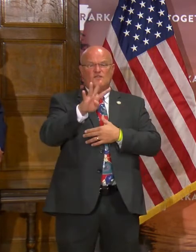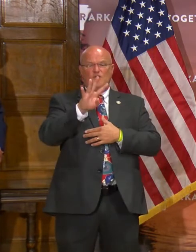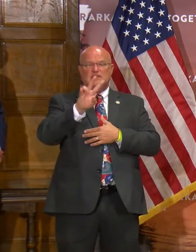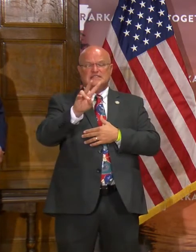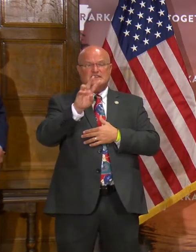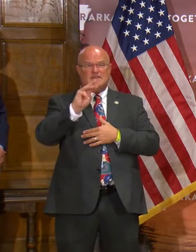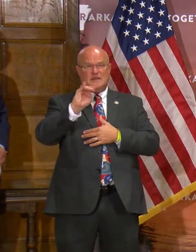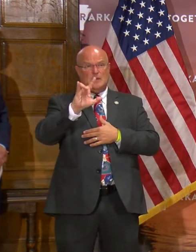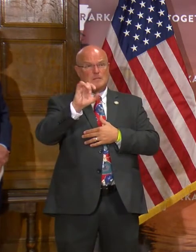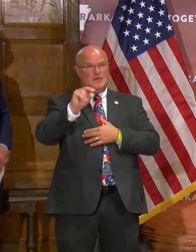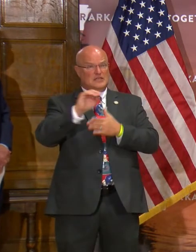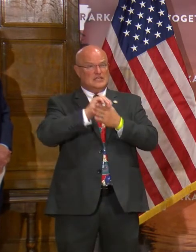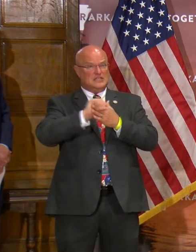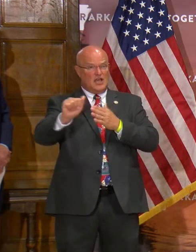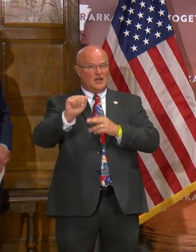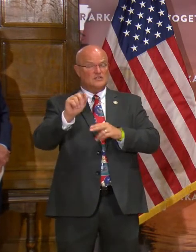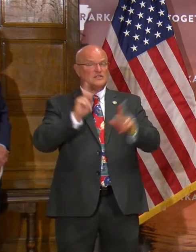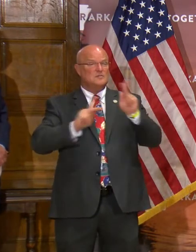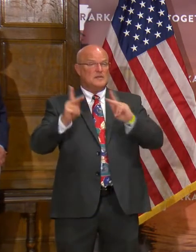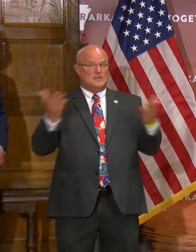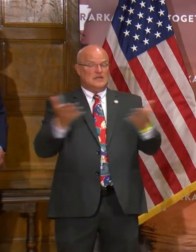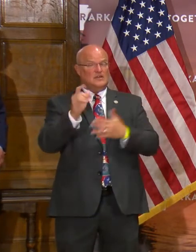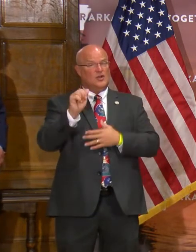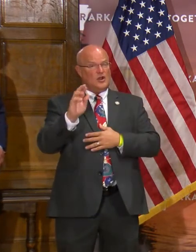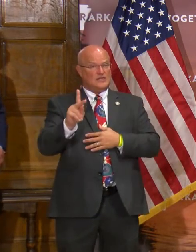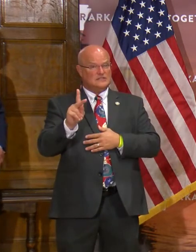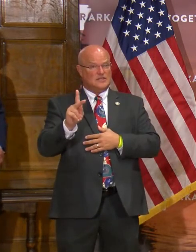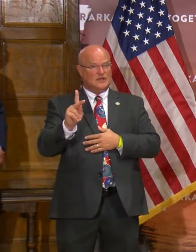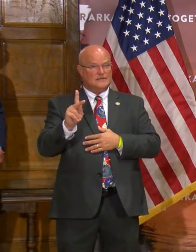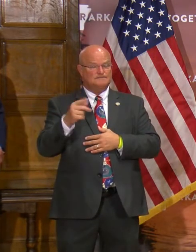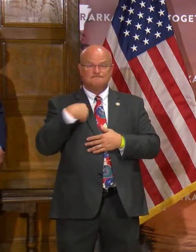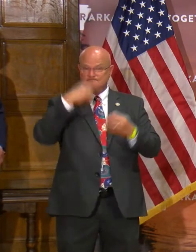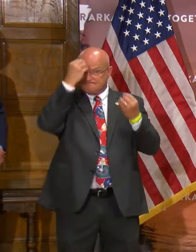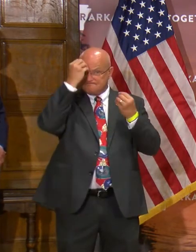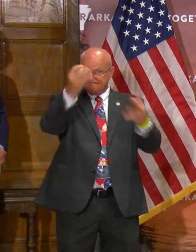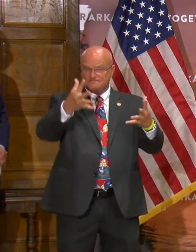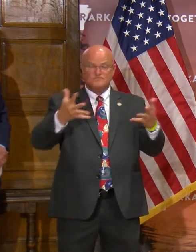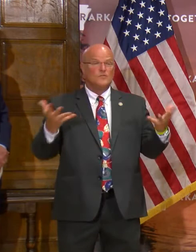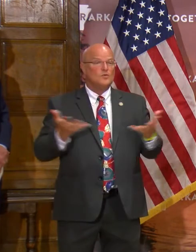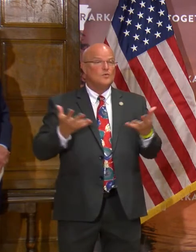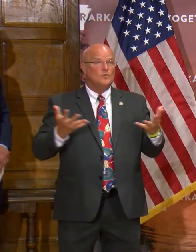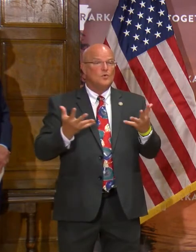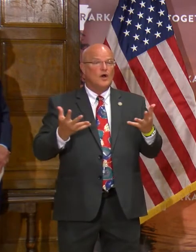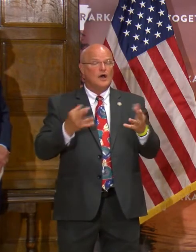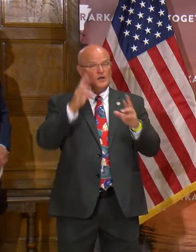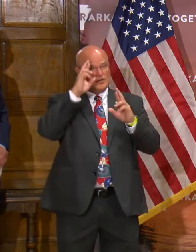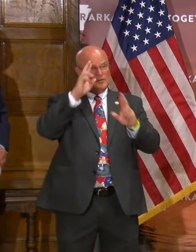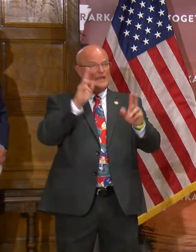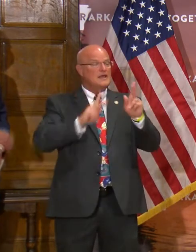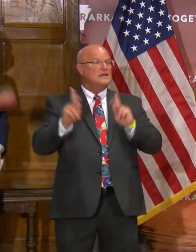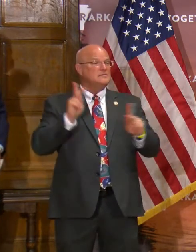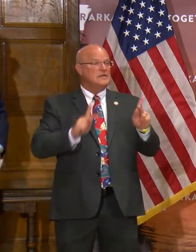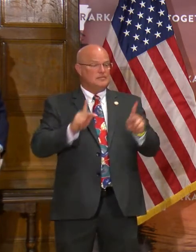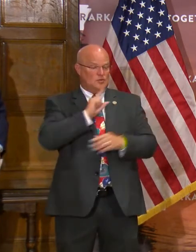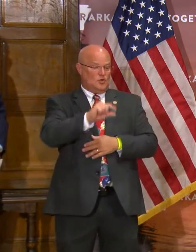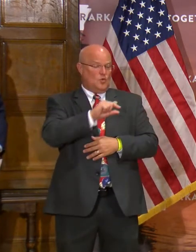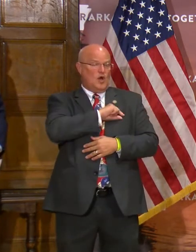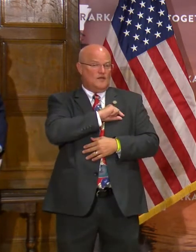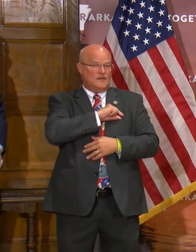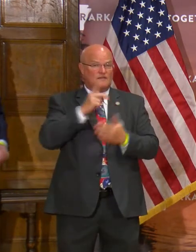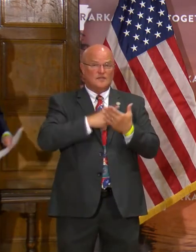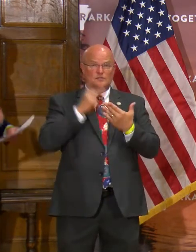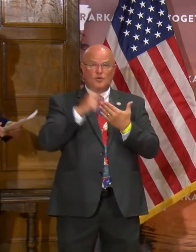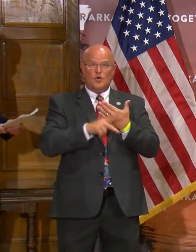to Arkansans. The message I want to send out today is with respect to those who are qualified for this